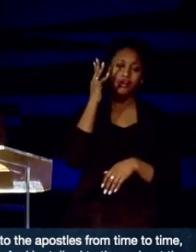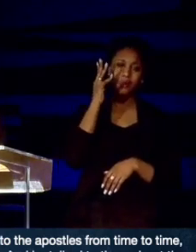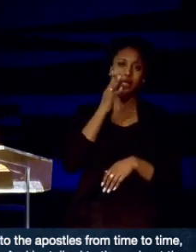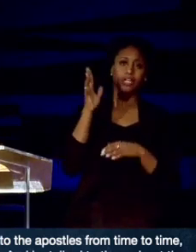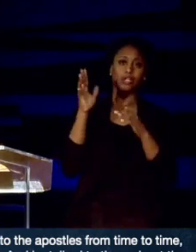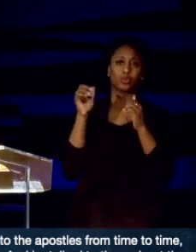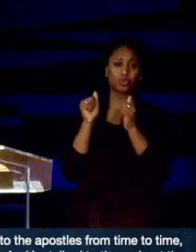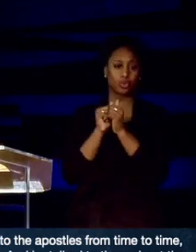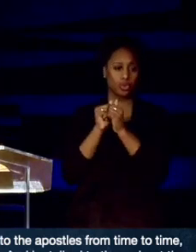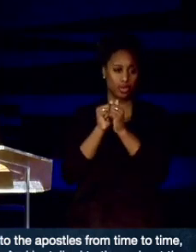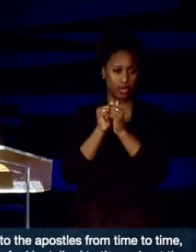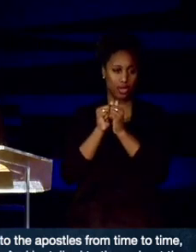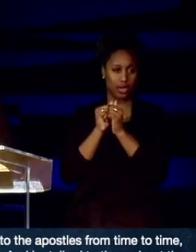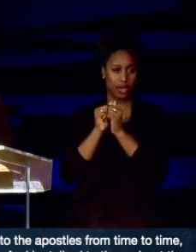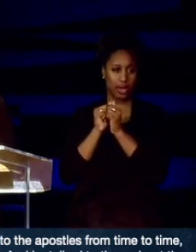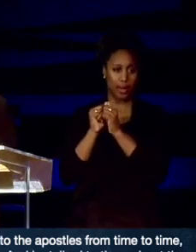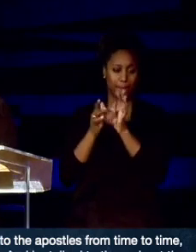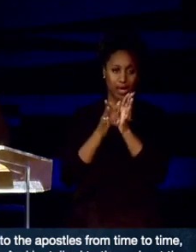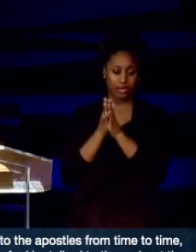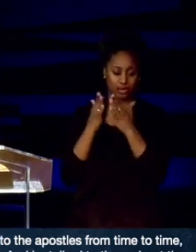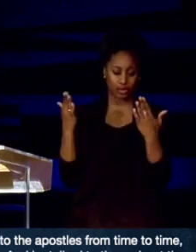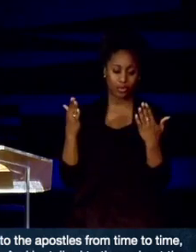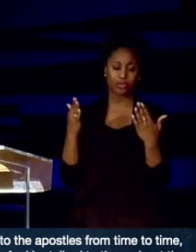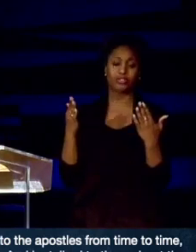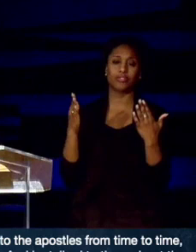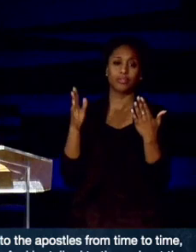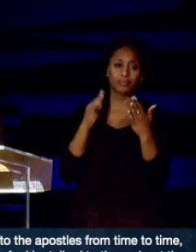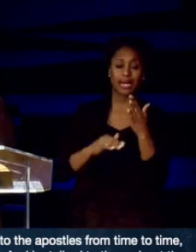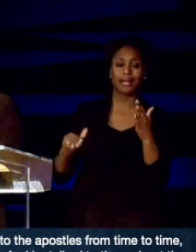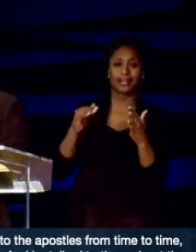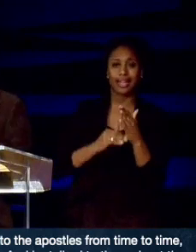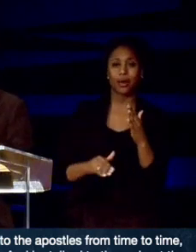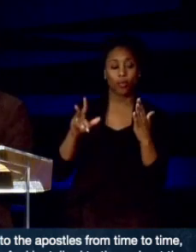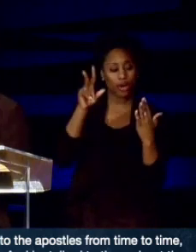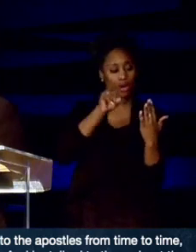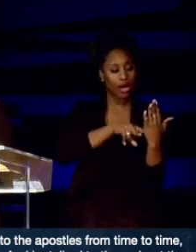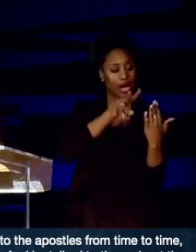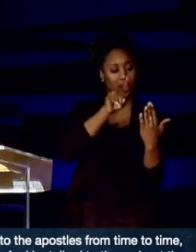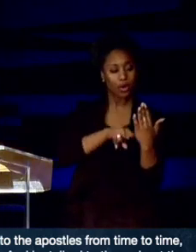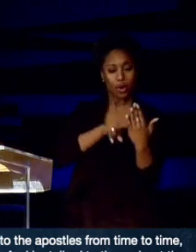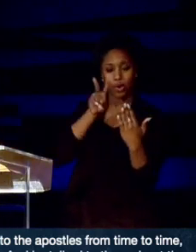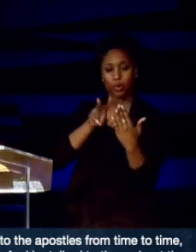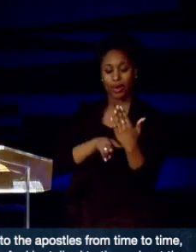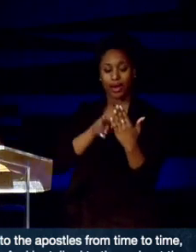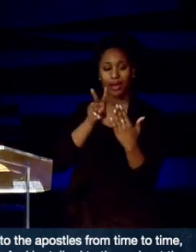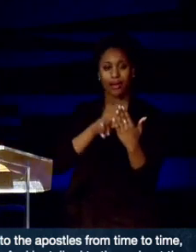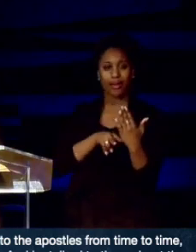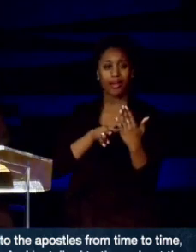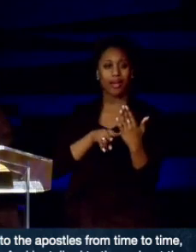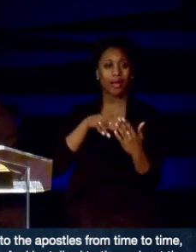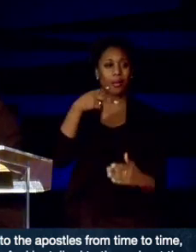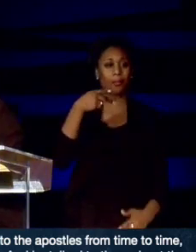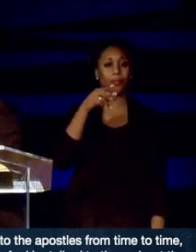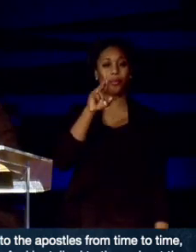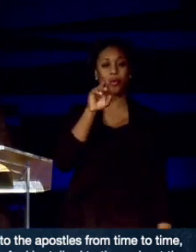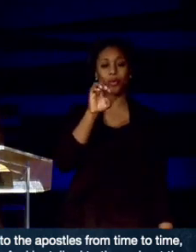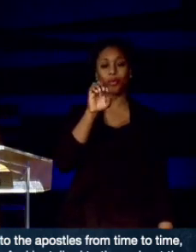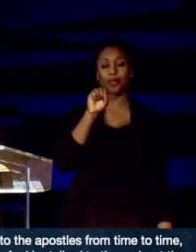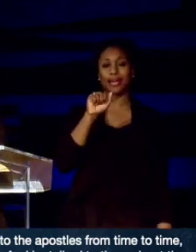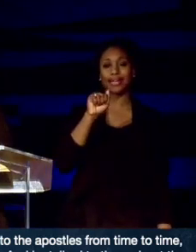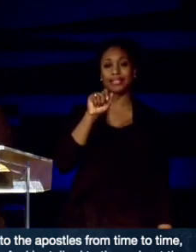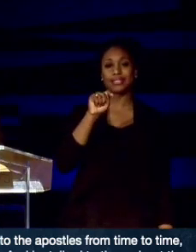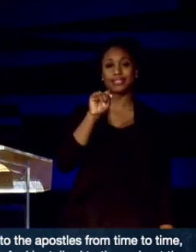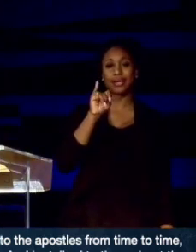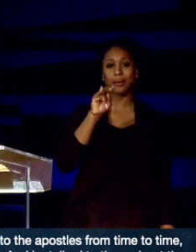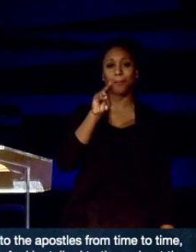from time to time. And when I read the original language of this text, it's a Greek word there, paristemi, which means